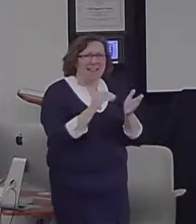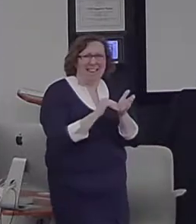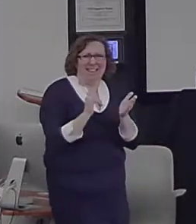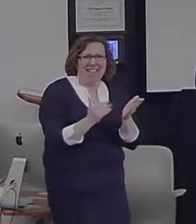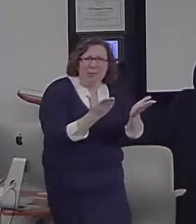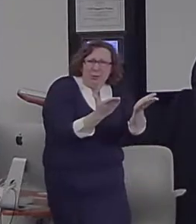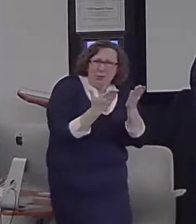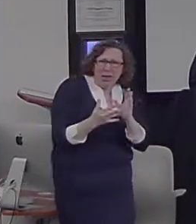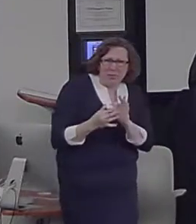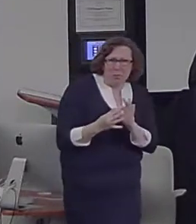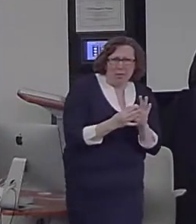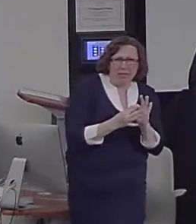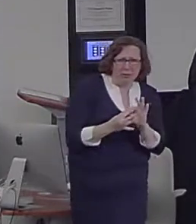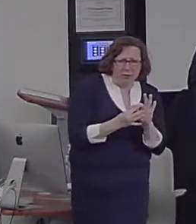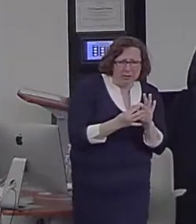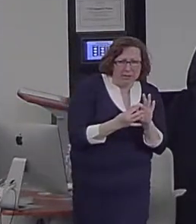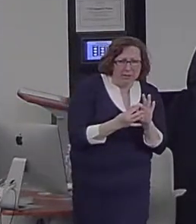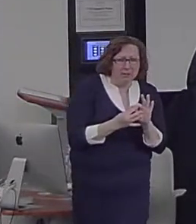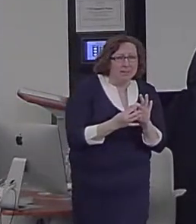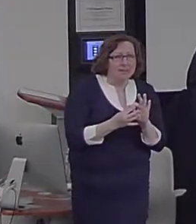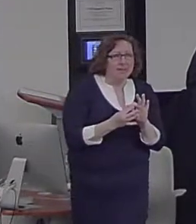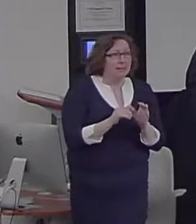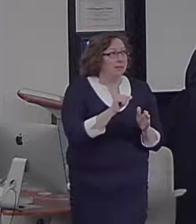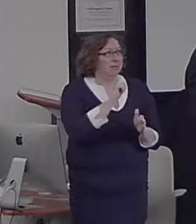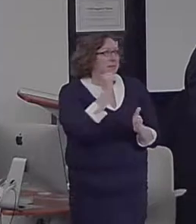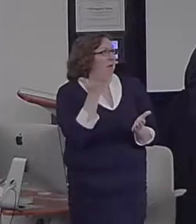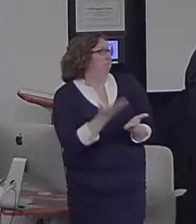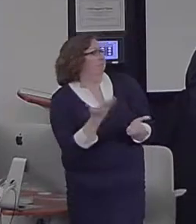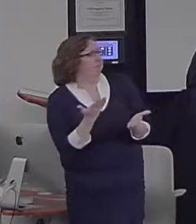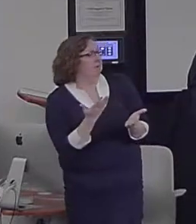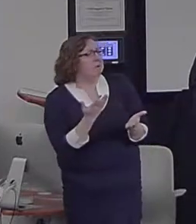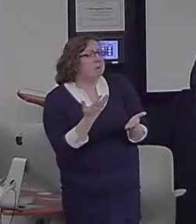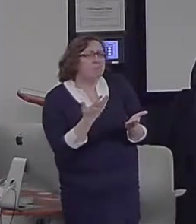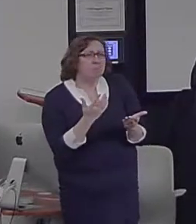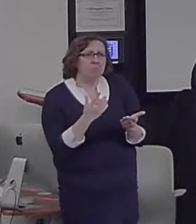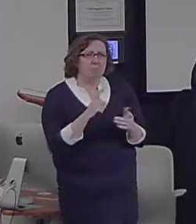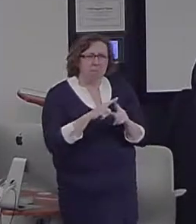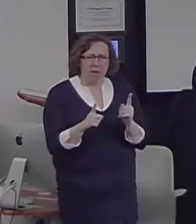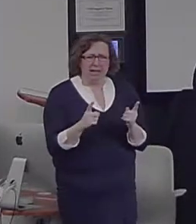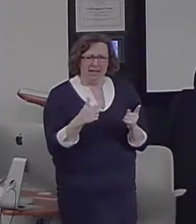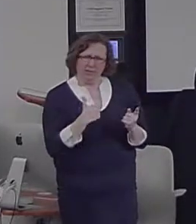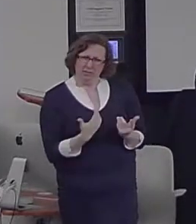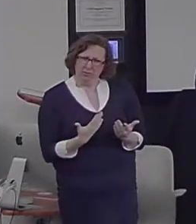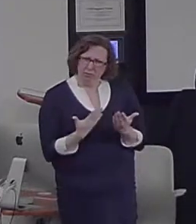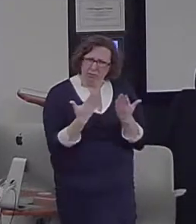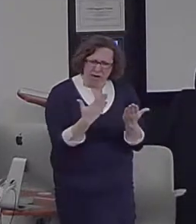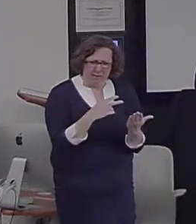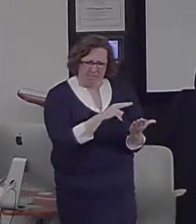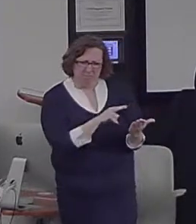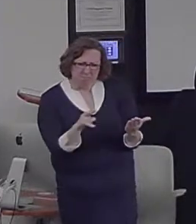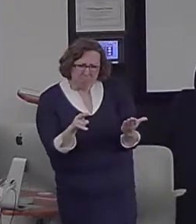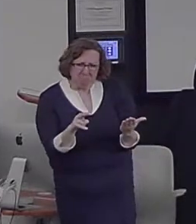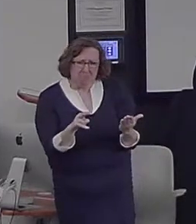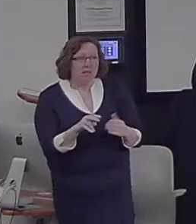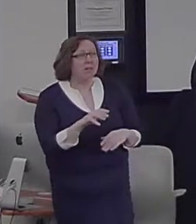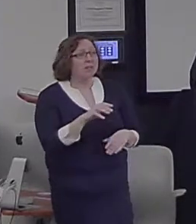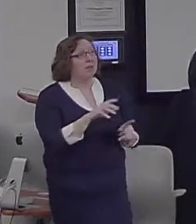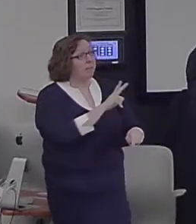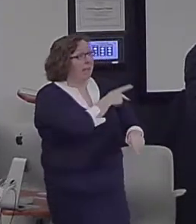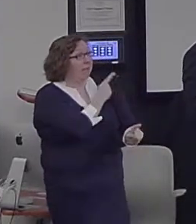say that it's no more than suggestive because for the same reasons that I talked about earlier, these MTL patients might have other